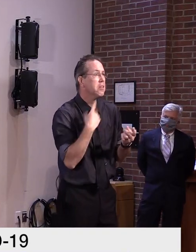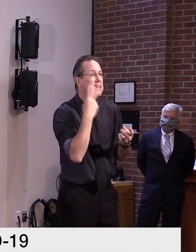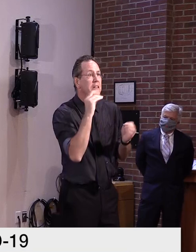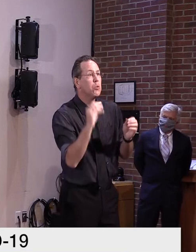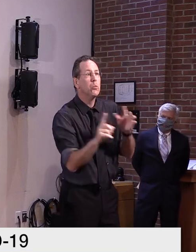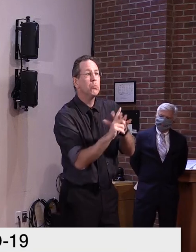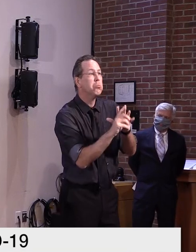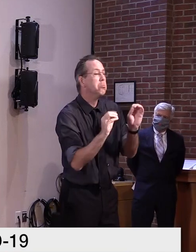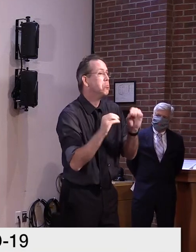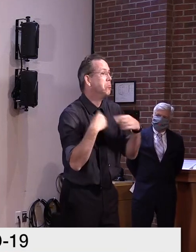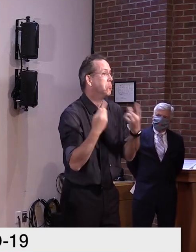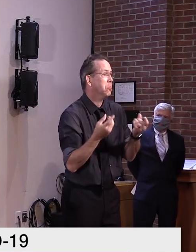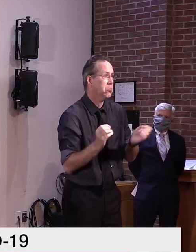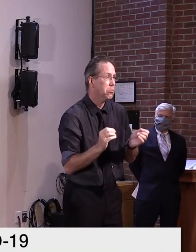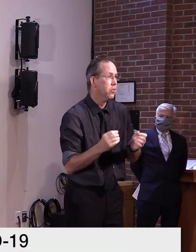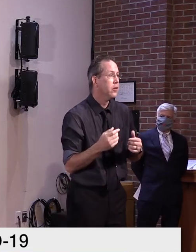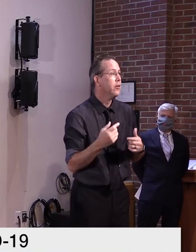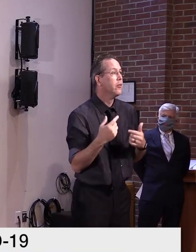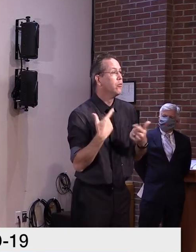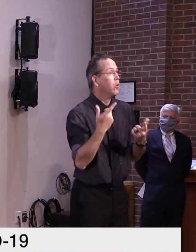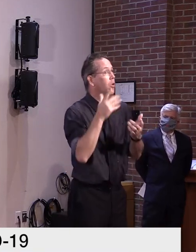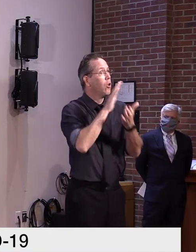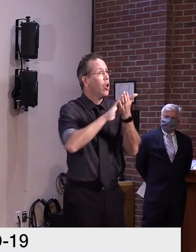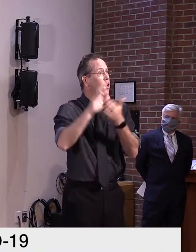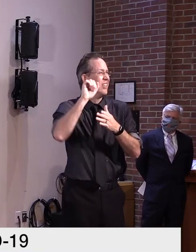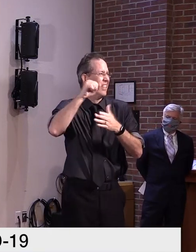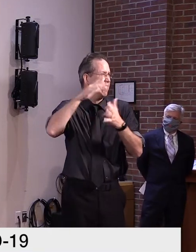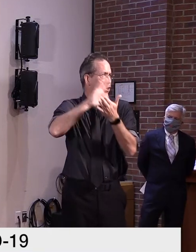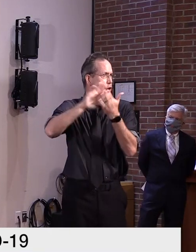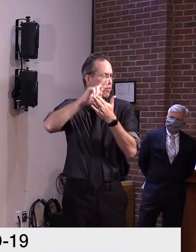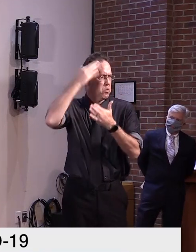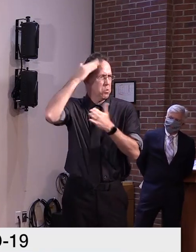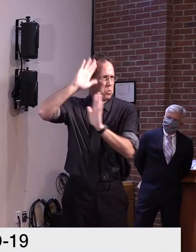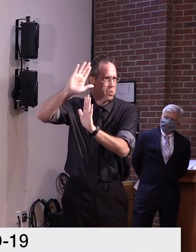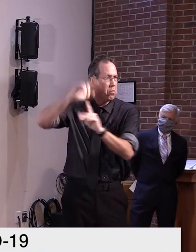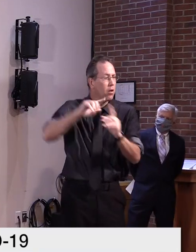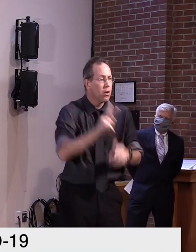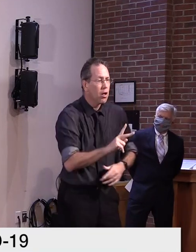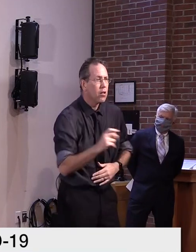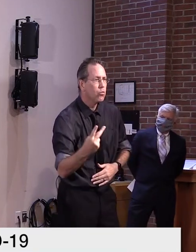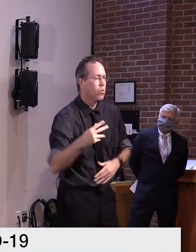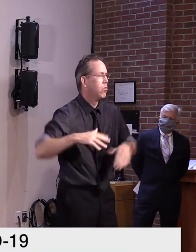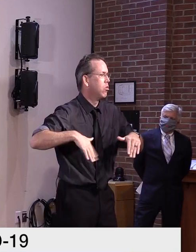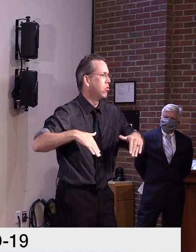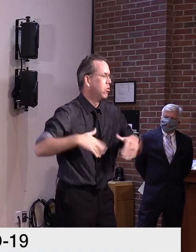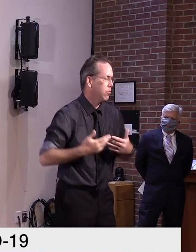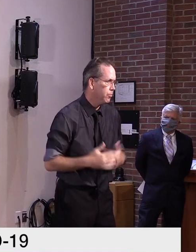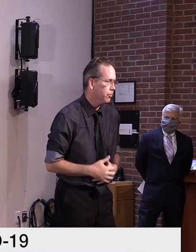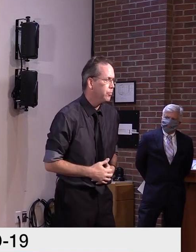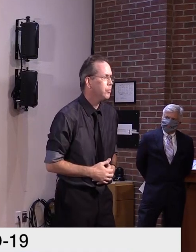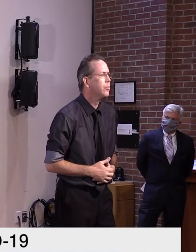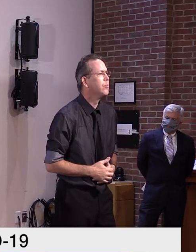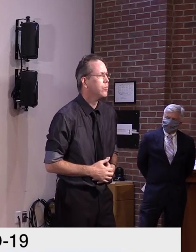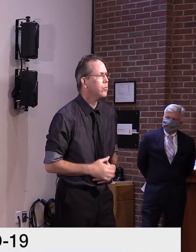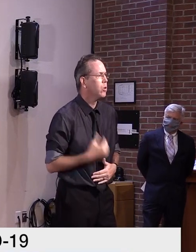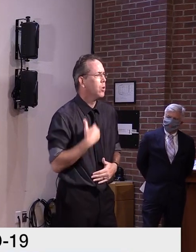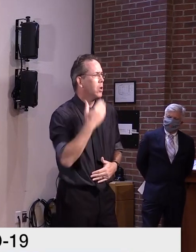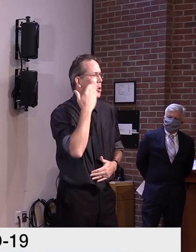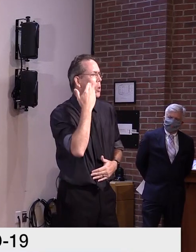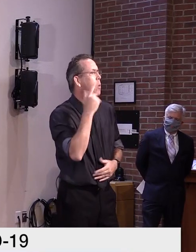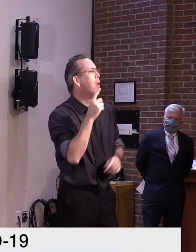aside from the colleges where any of the cases at the colleges, uh, we're quite aware of what's going on there.